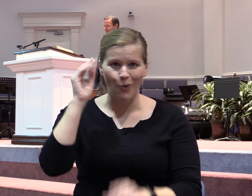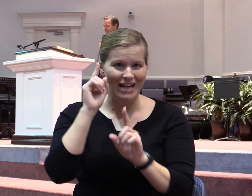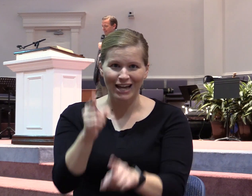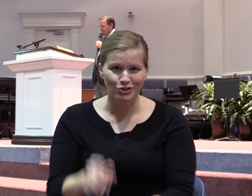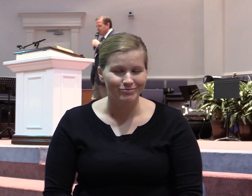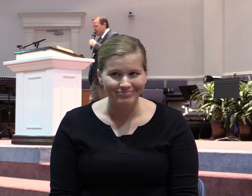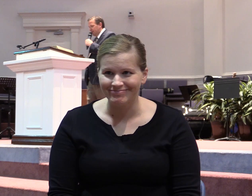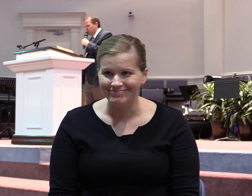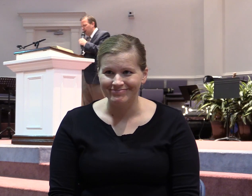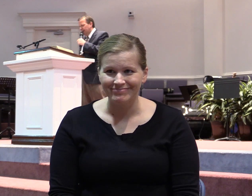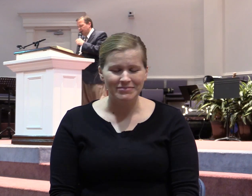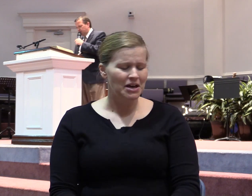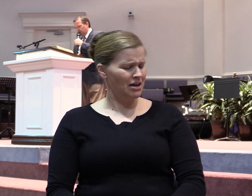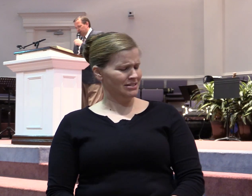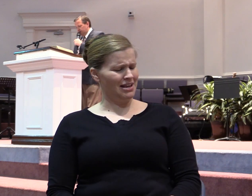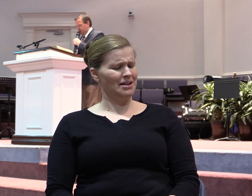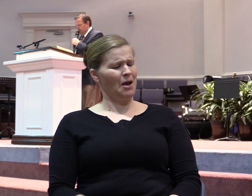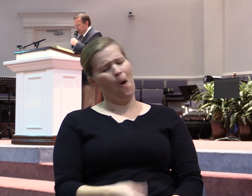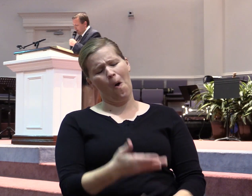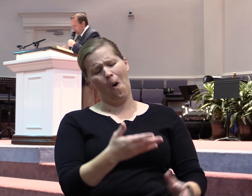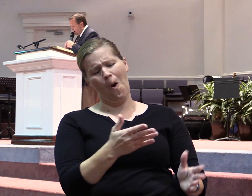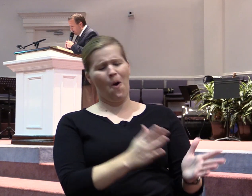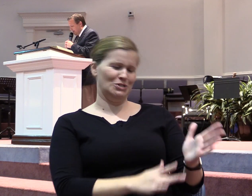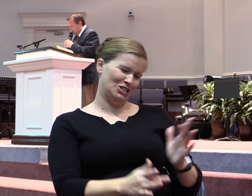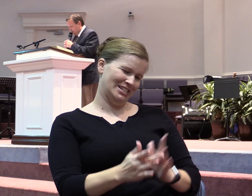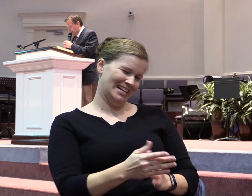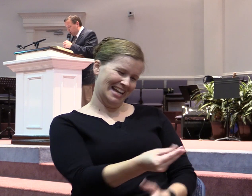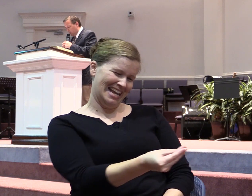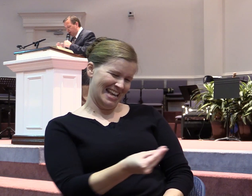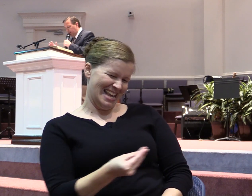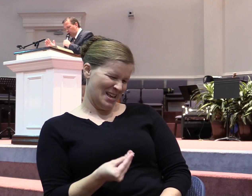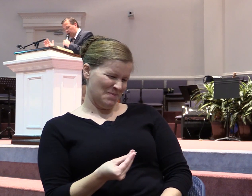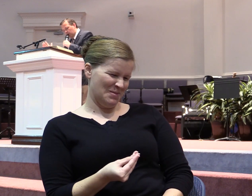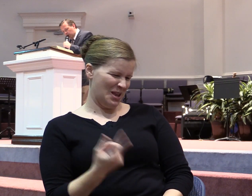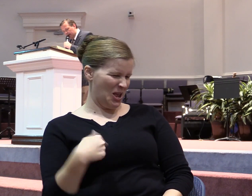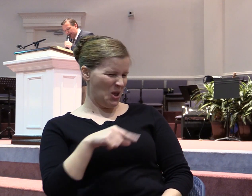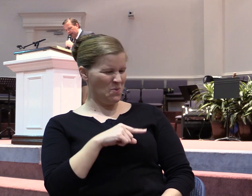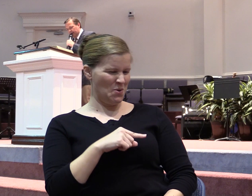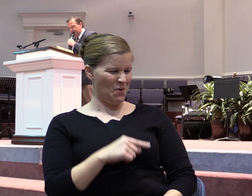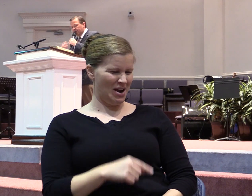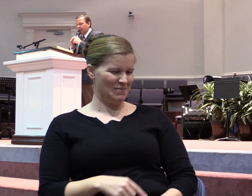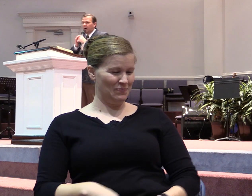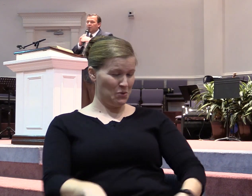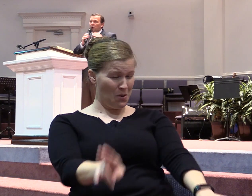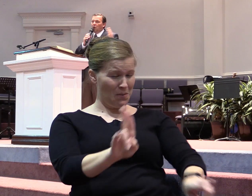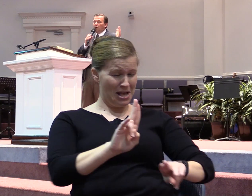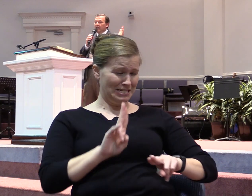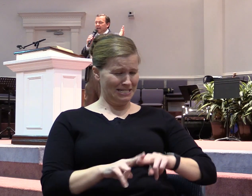And they said unto Him, Grant unto us that we may sit one on Thy right hand and the other on Thy